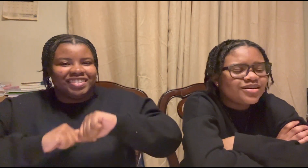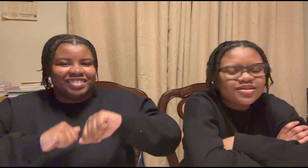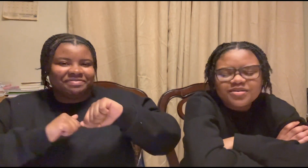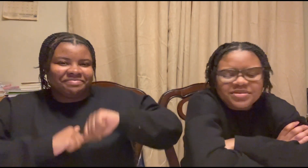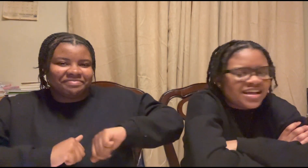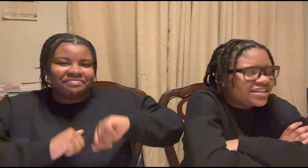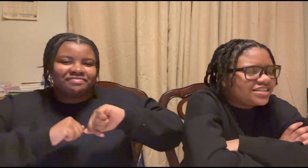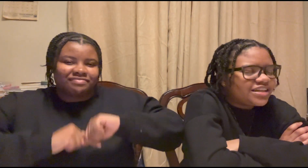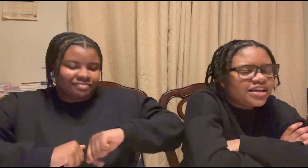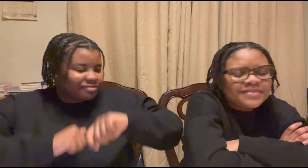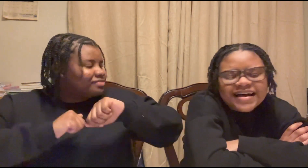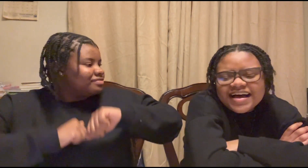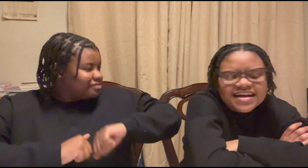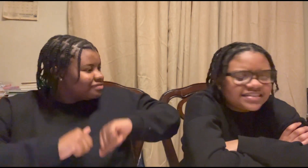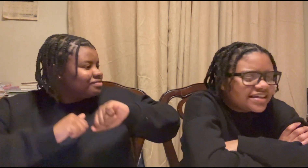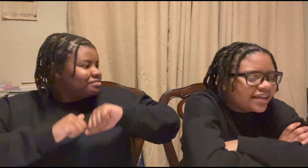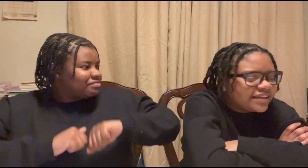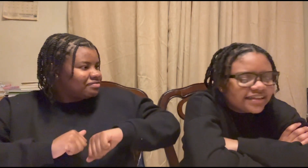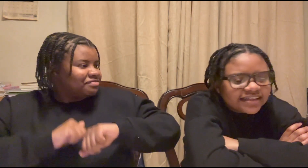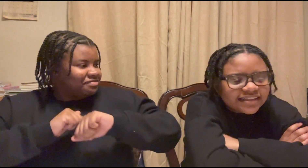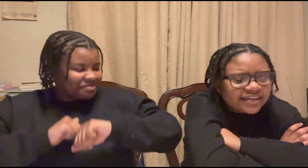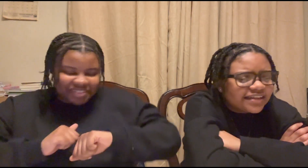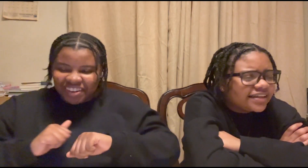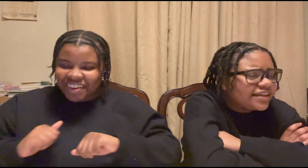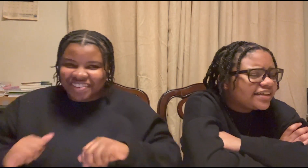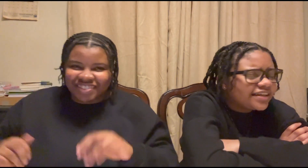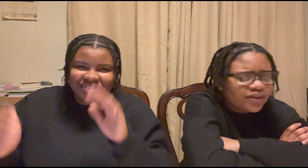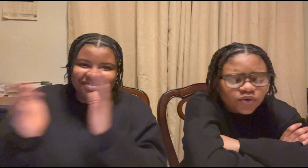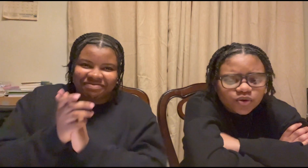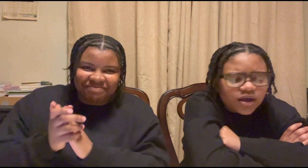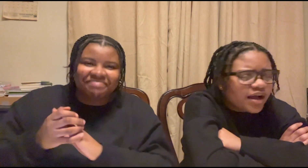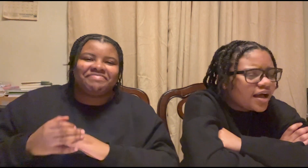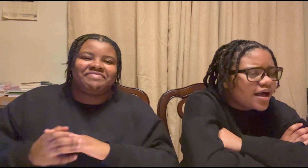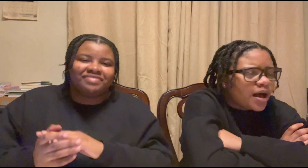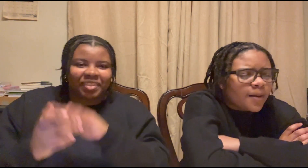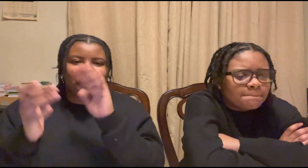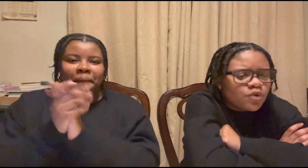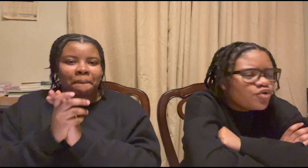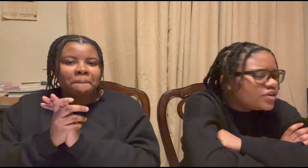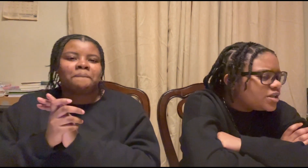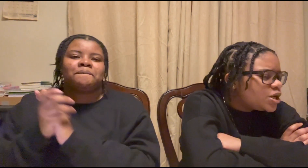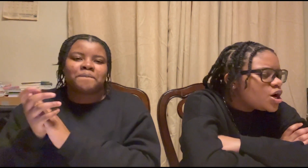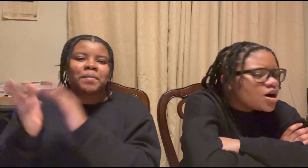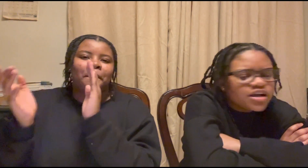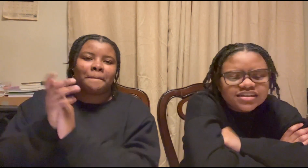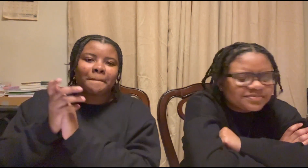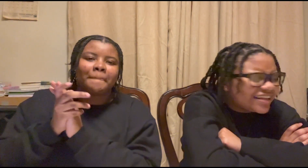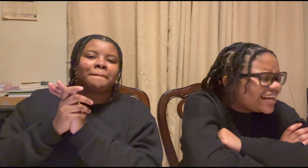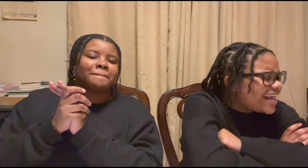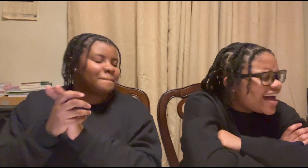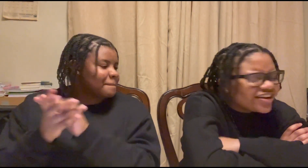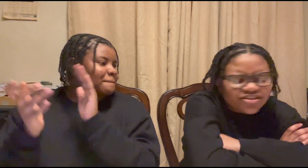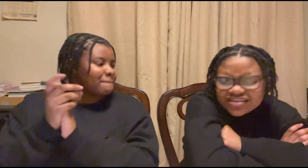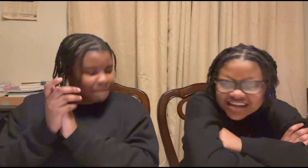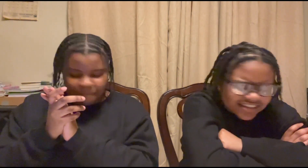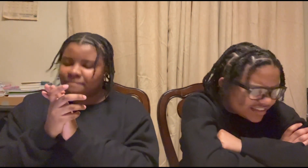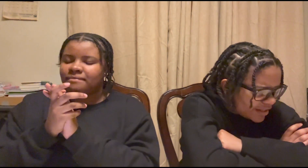day by day i'm moving on up the ladder step